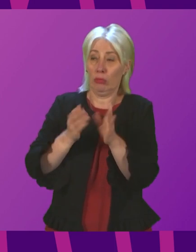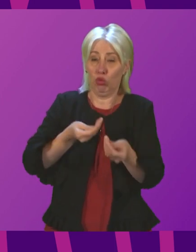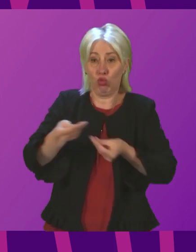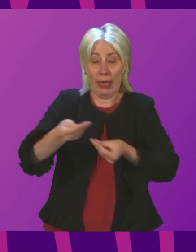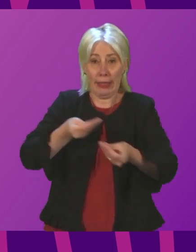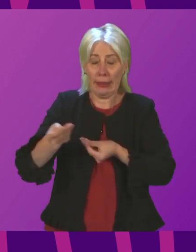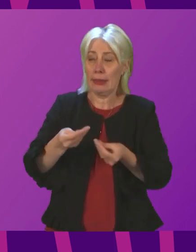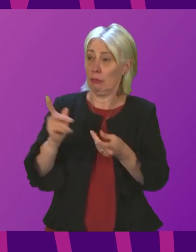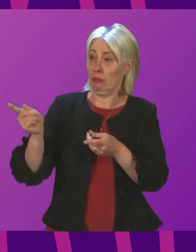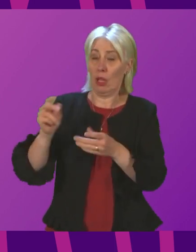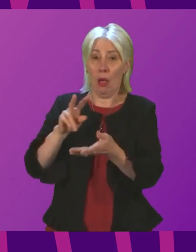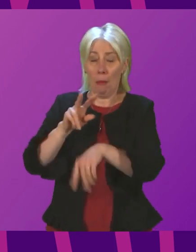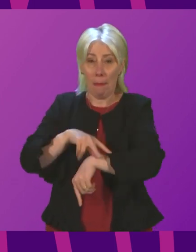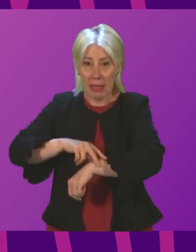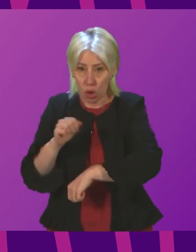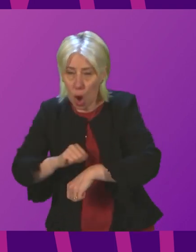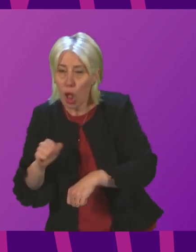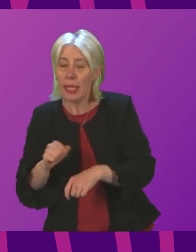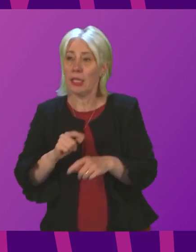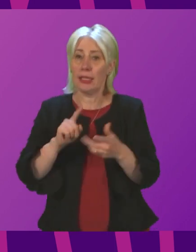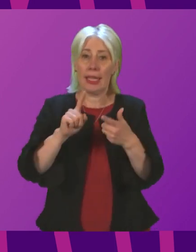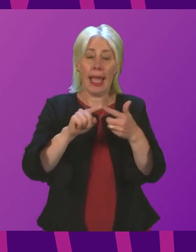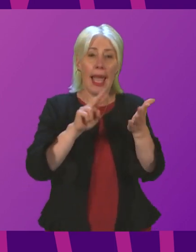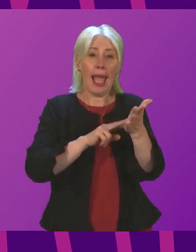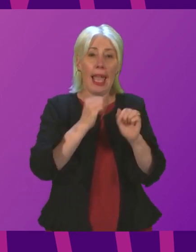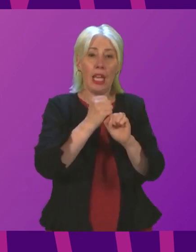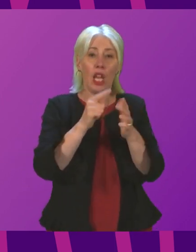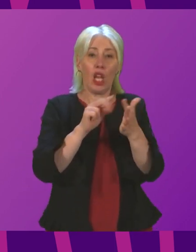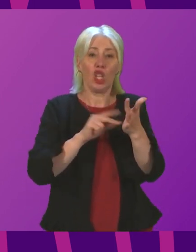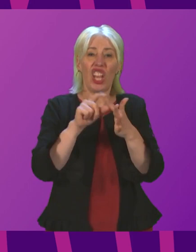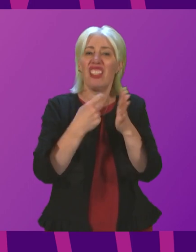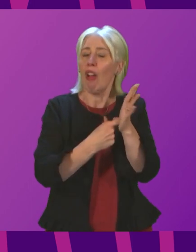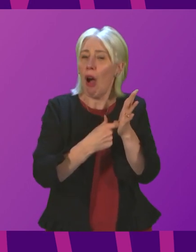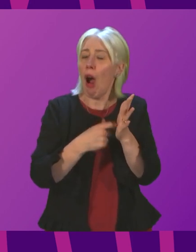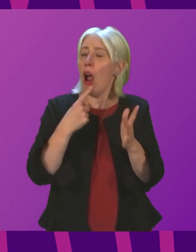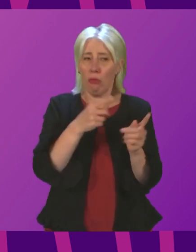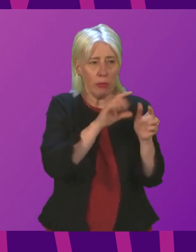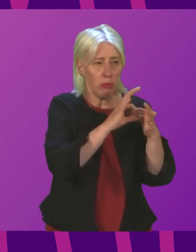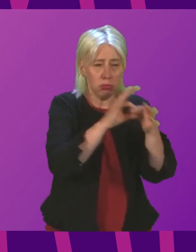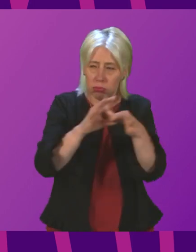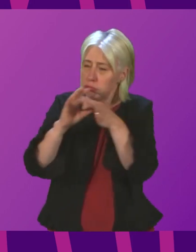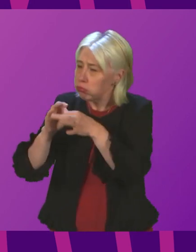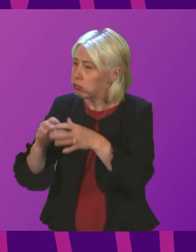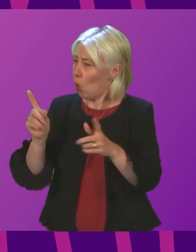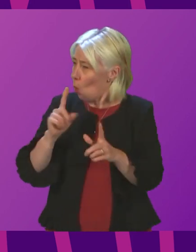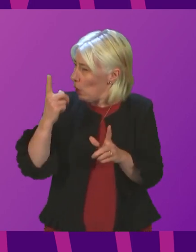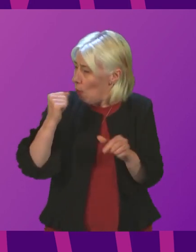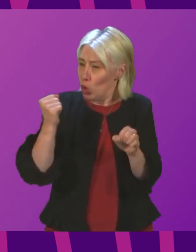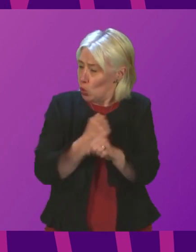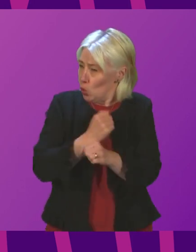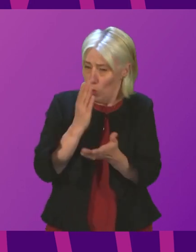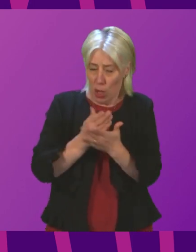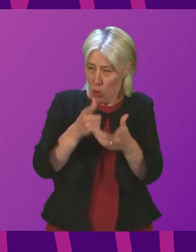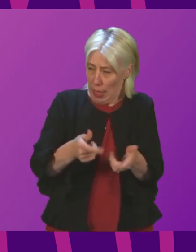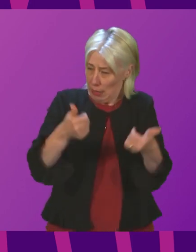Cabinet Secretary to see what more can be done. Will the Cabinet Secretary agree to meet with me to discuss this